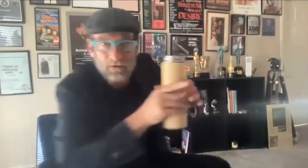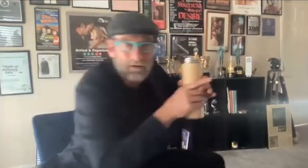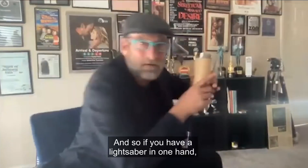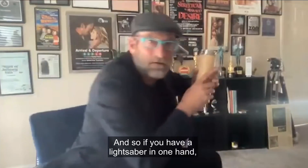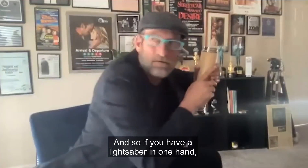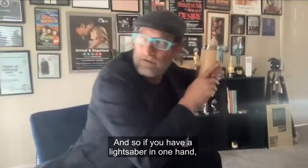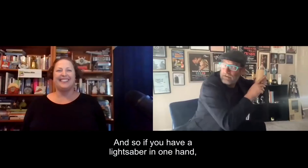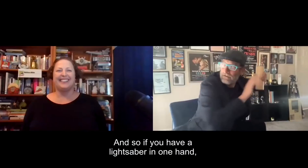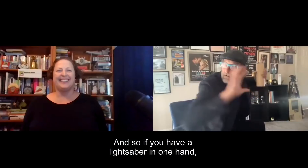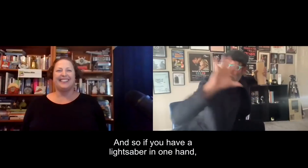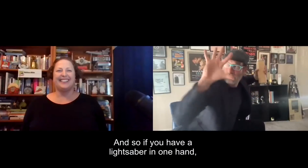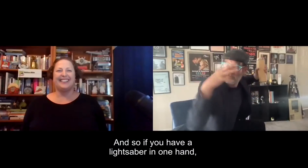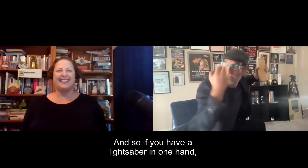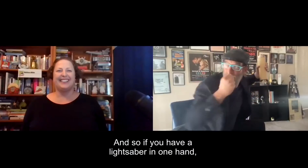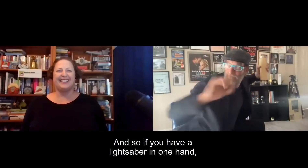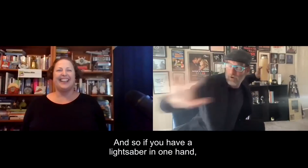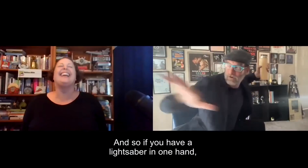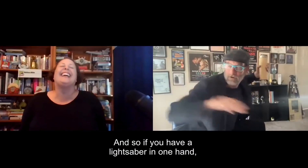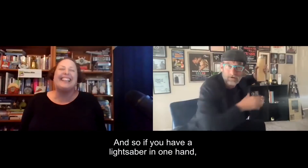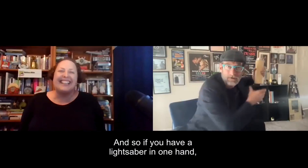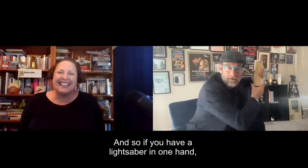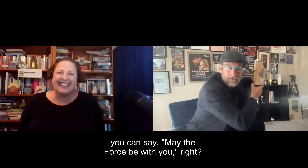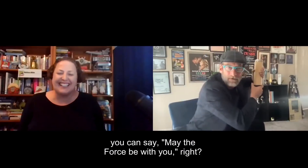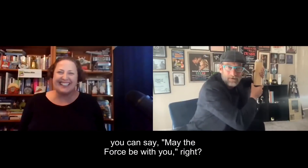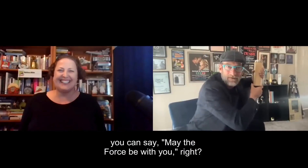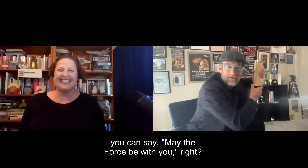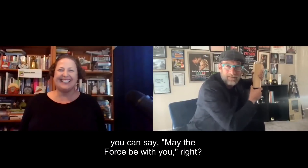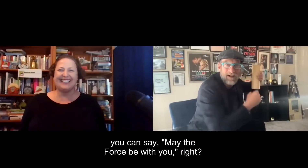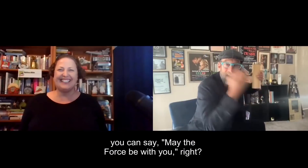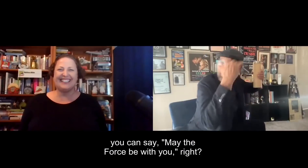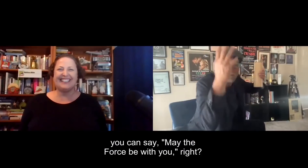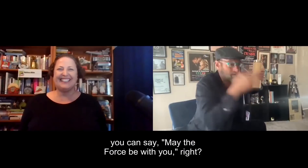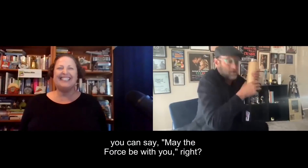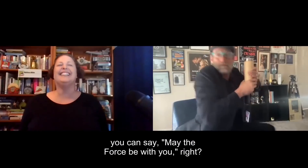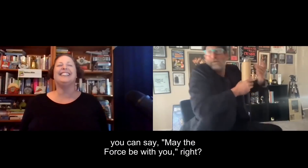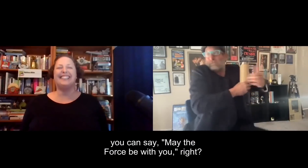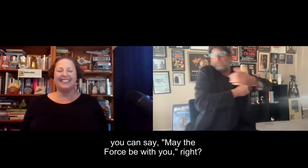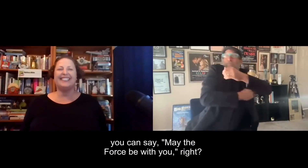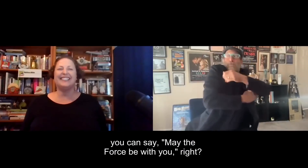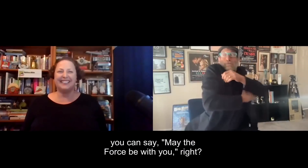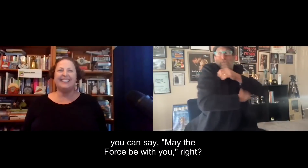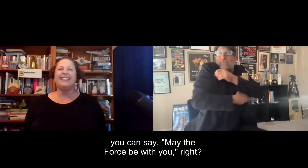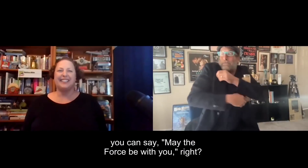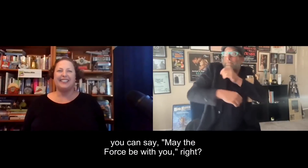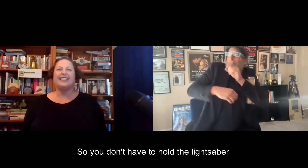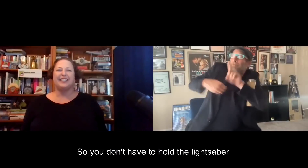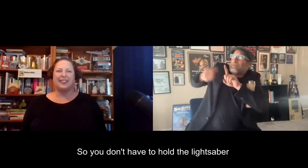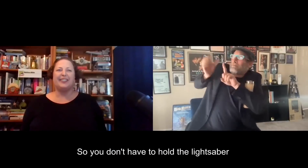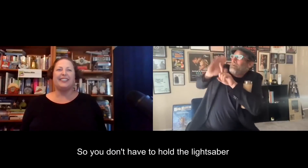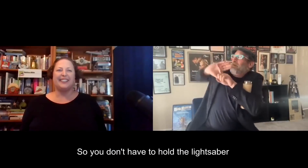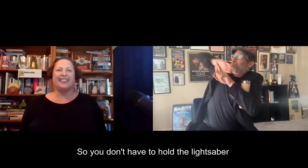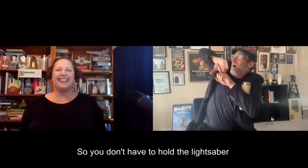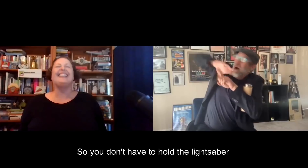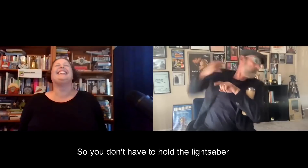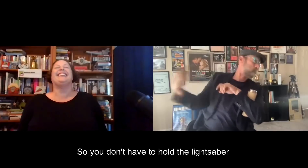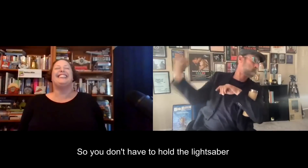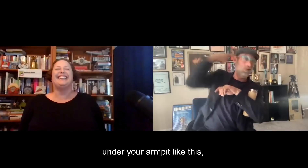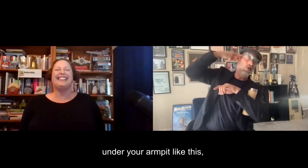And so if you have a lightsaber in one hand, you can say, may the force be with you. Right? So you don't have to hold the lightsaber under your